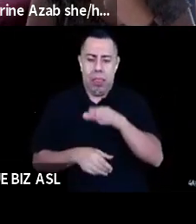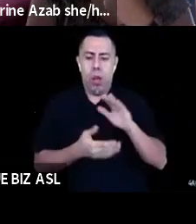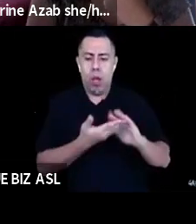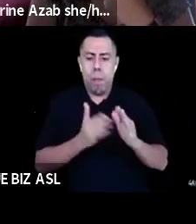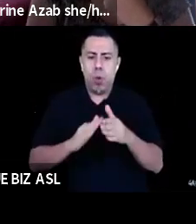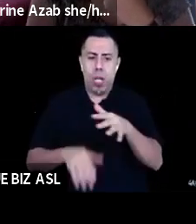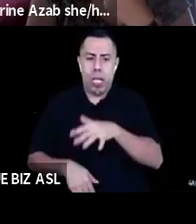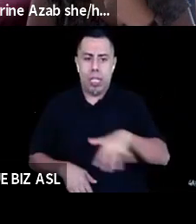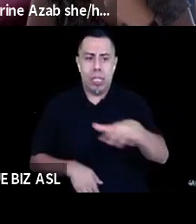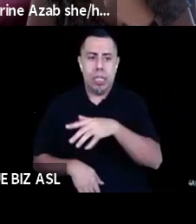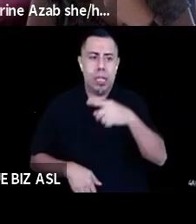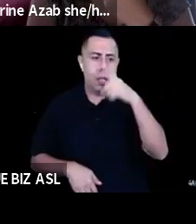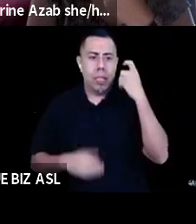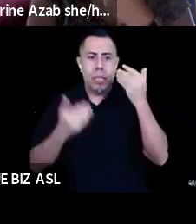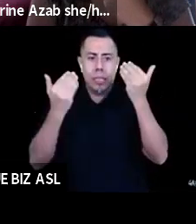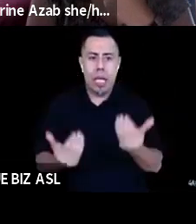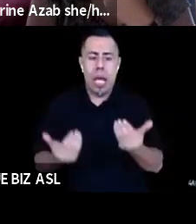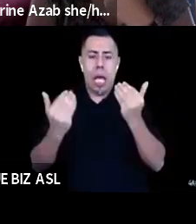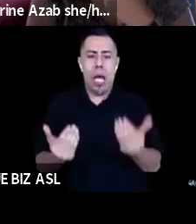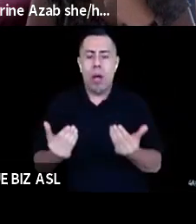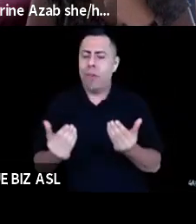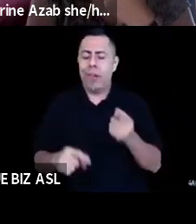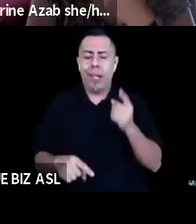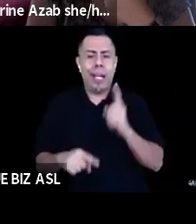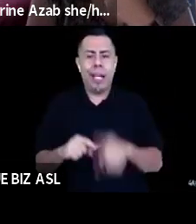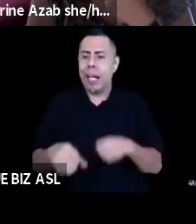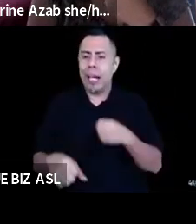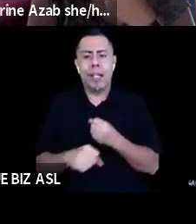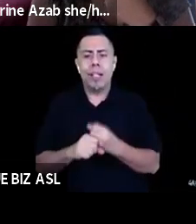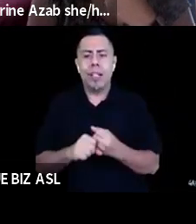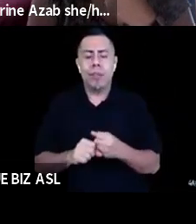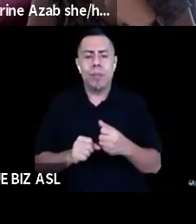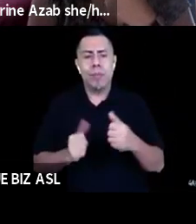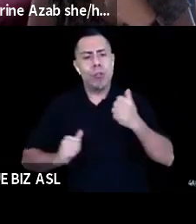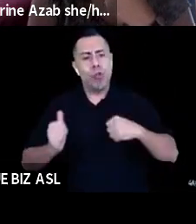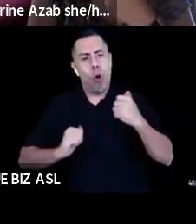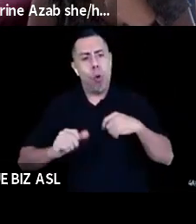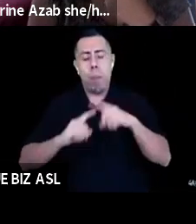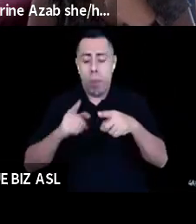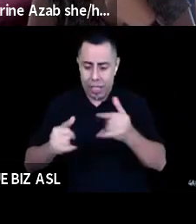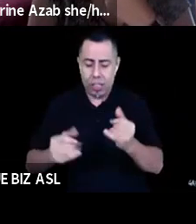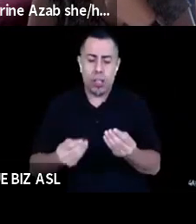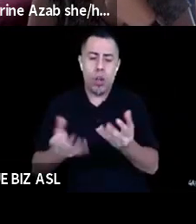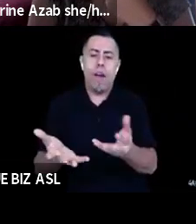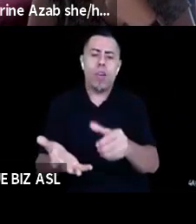can't produce theater, but there are still, they do still have, uh, things to offer. I'm also curious to